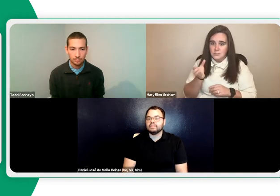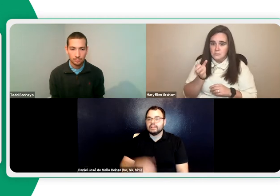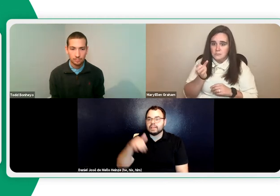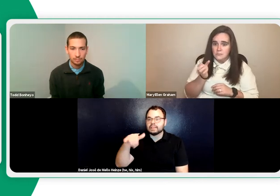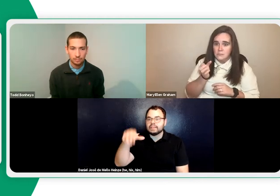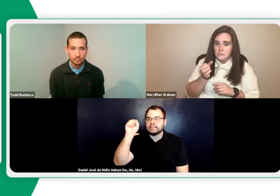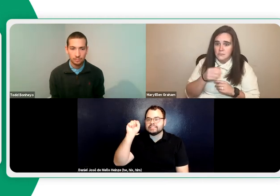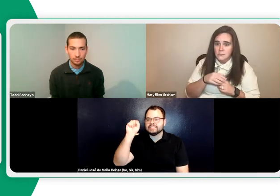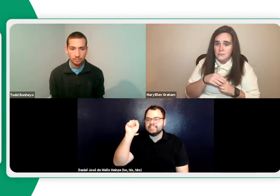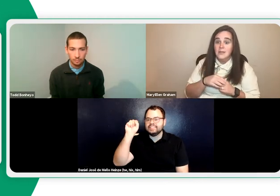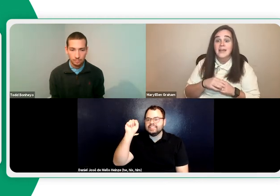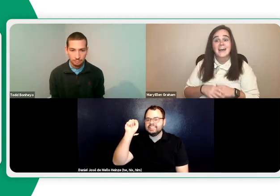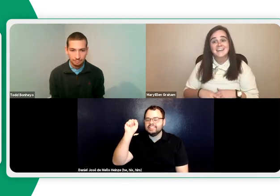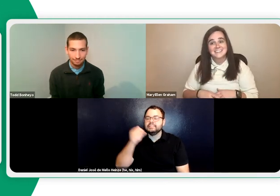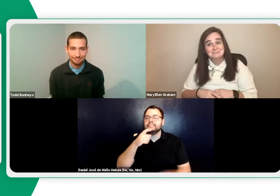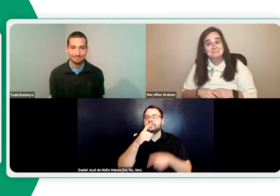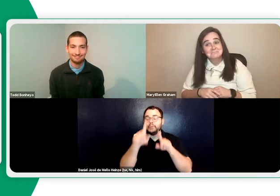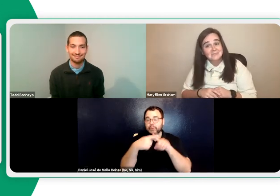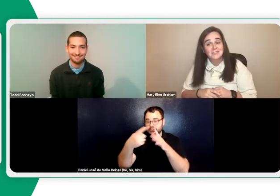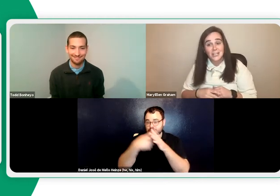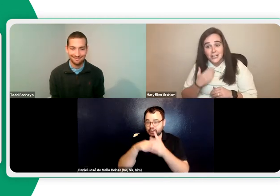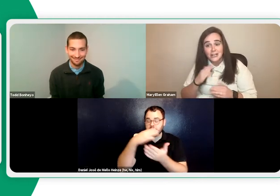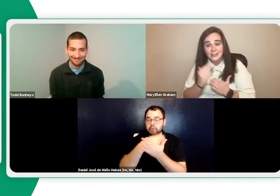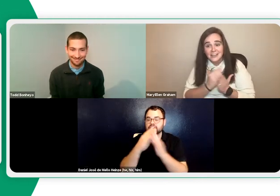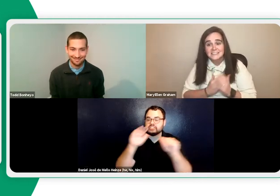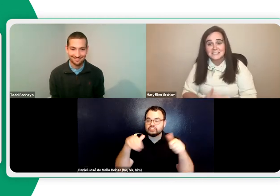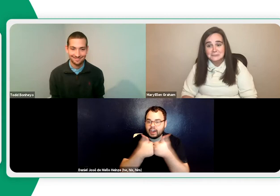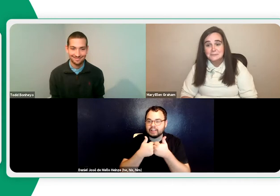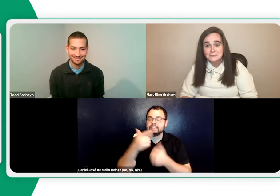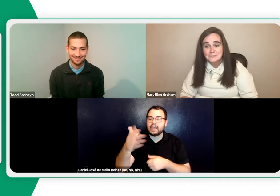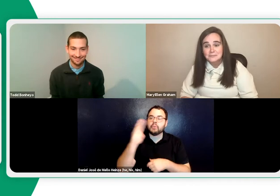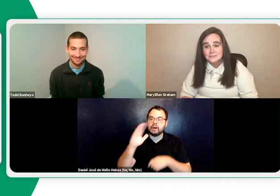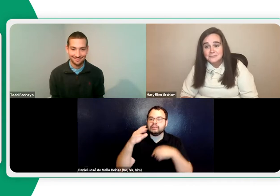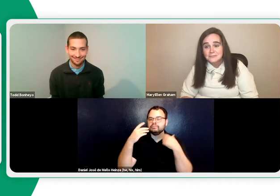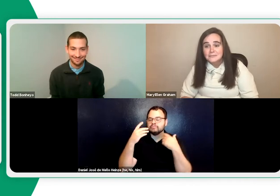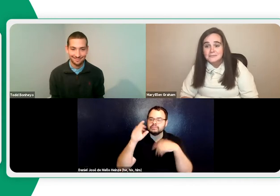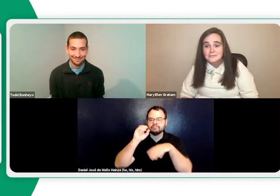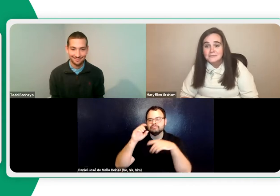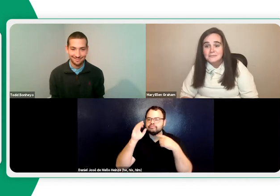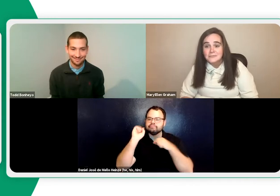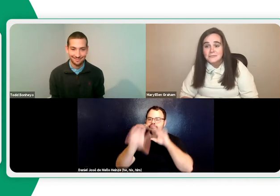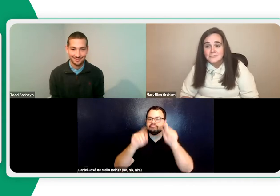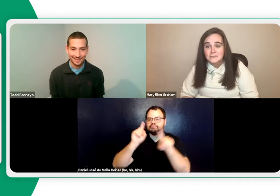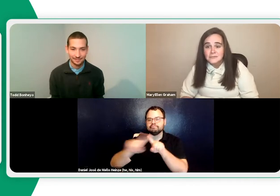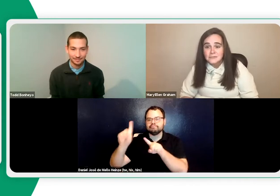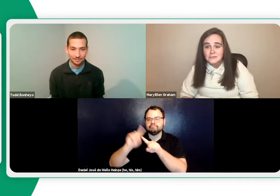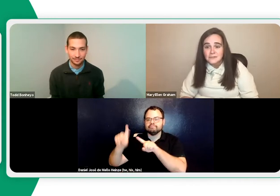7th, just like in the real world? Daniel's saying, yes, they will. When you start budgeting challenge, they